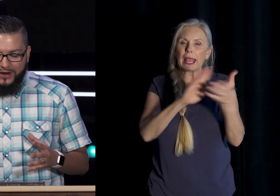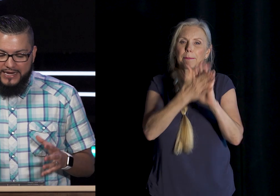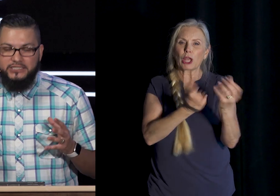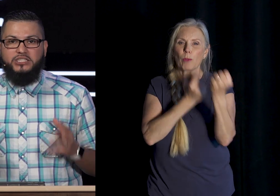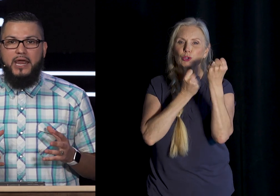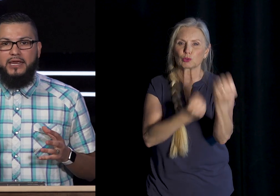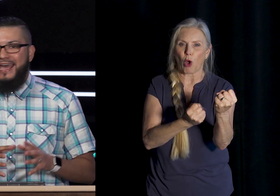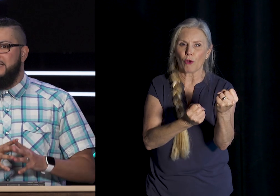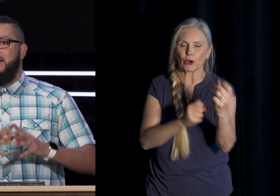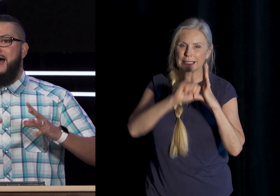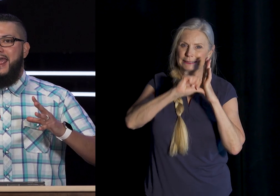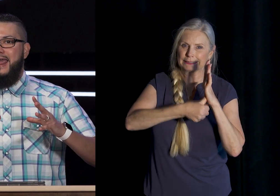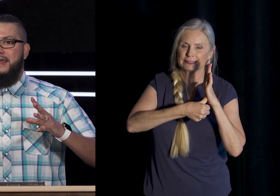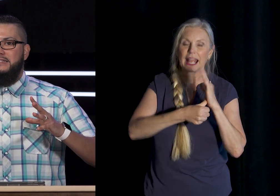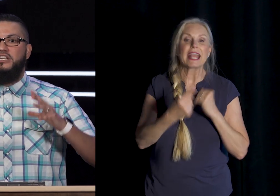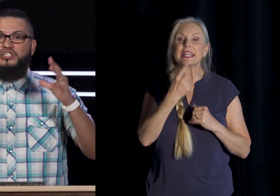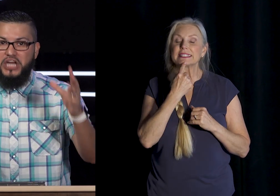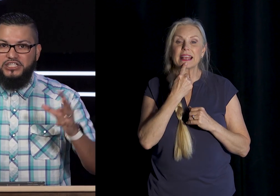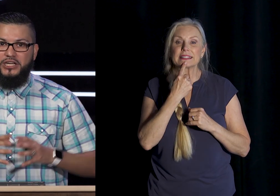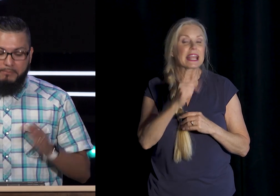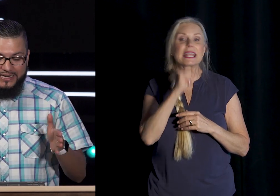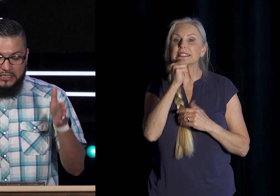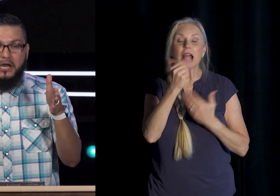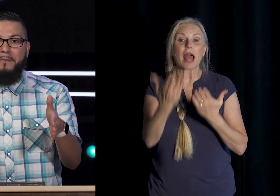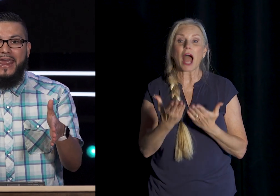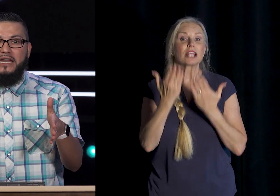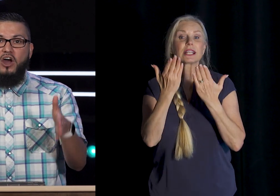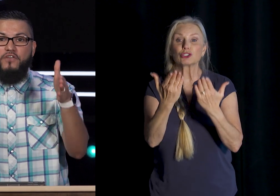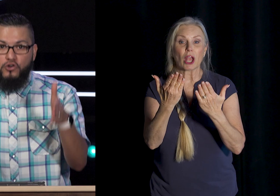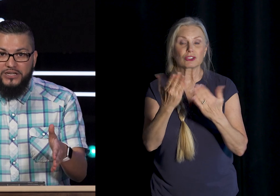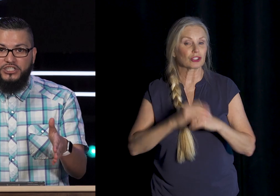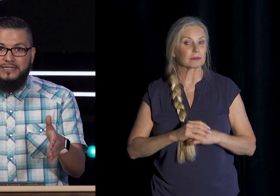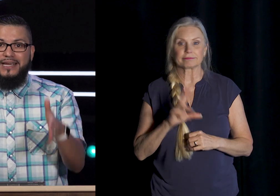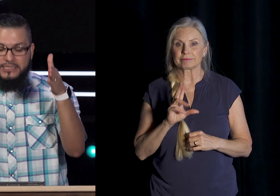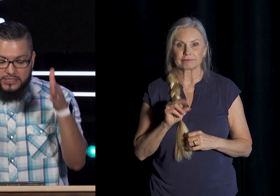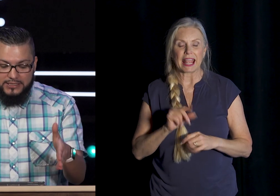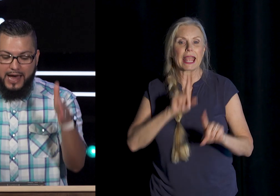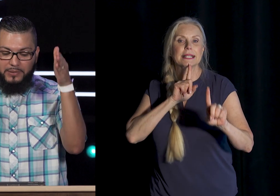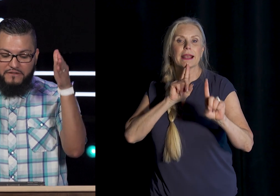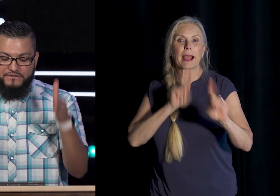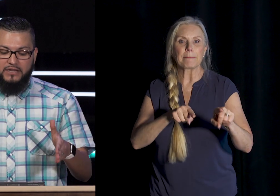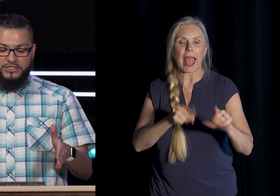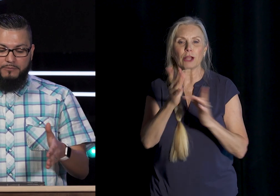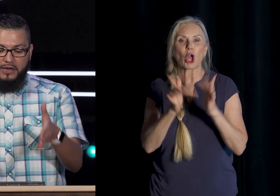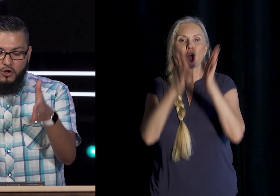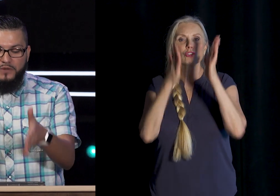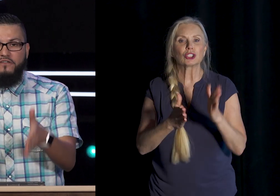what He is Saying Is not A Suggestion But it's A command For Christians To stop Fellowshiping With the